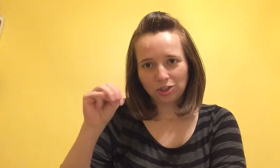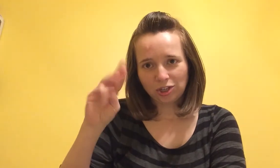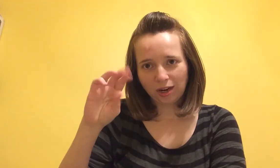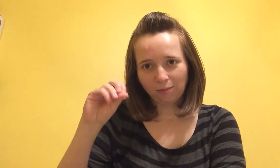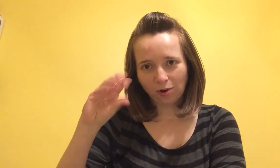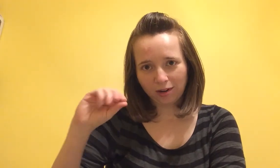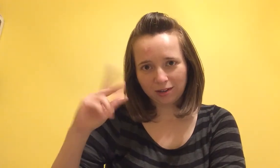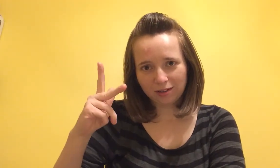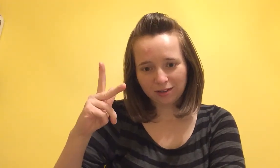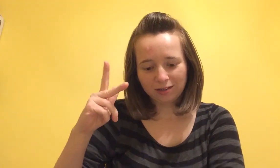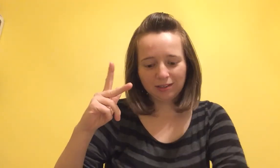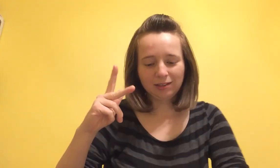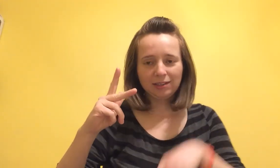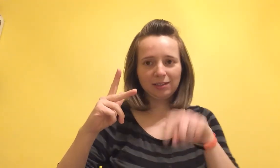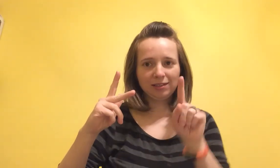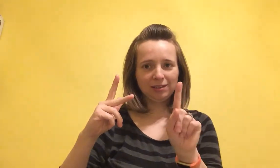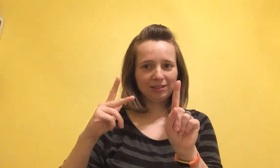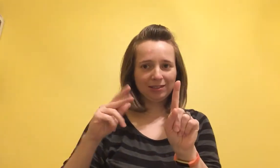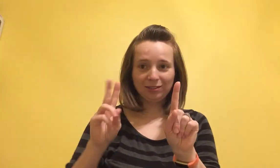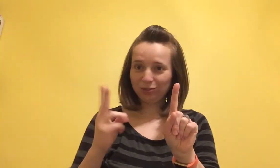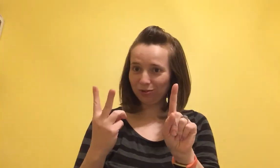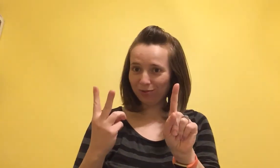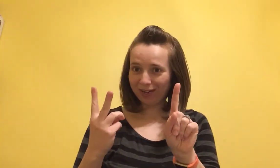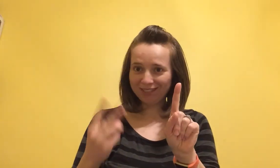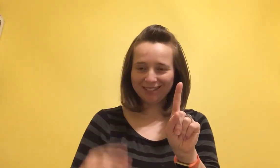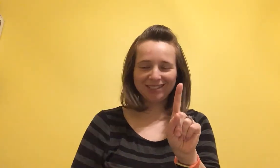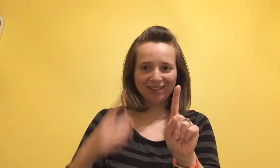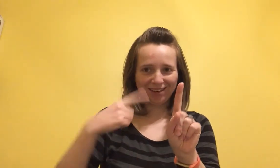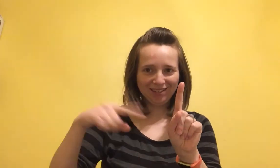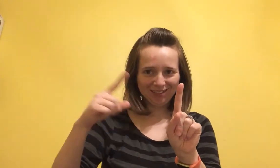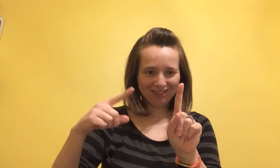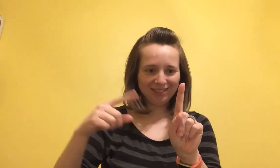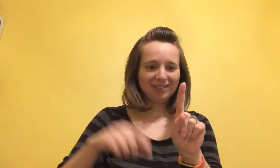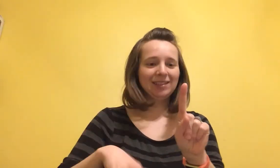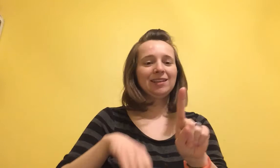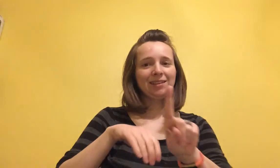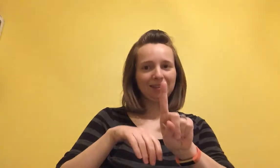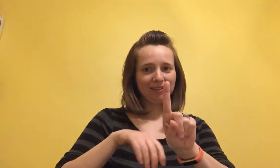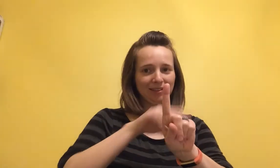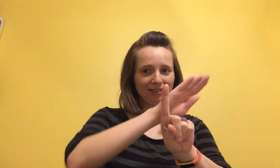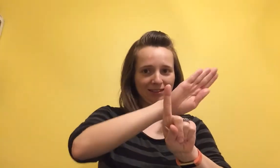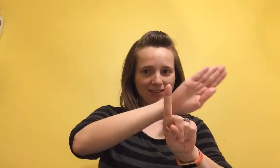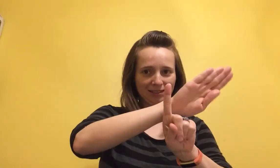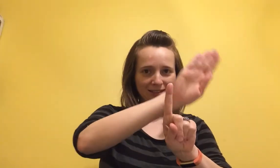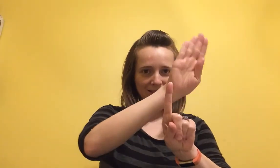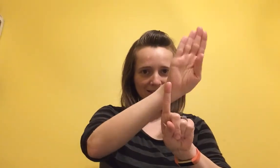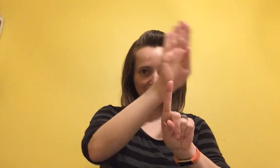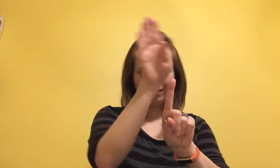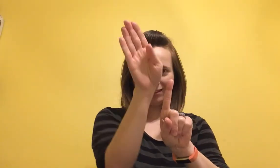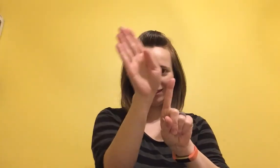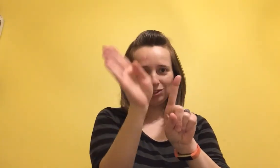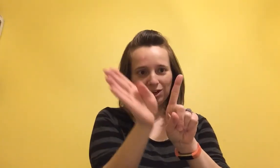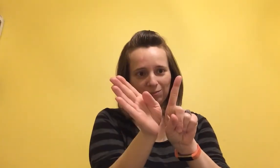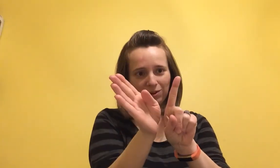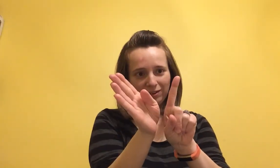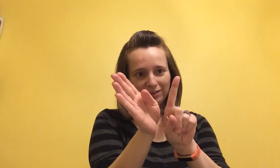shamrock two ways to sign shamrock